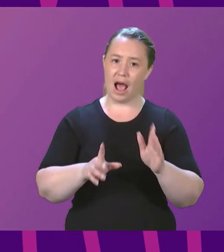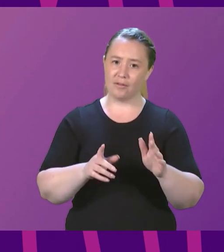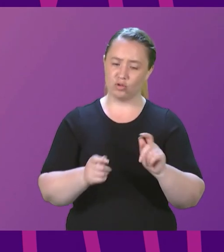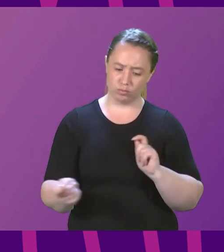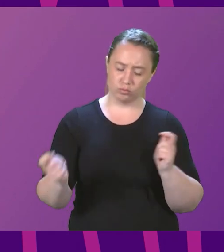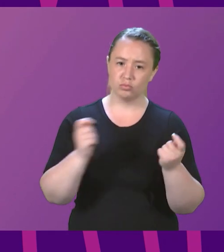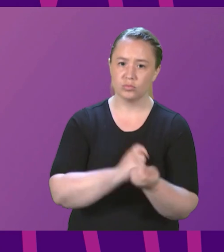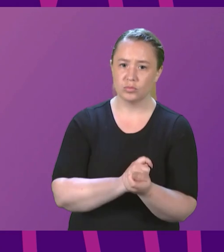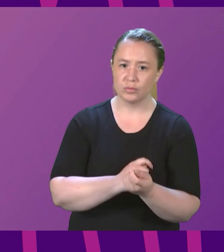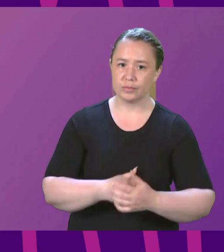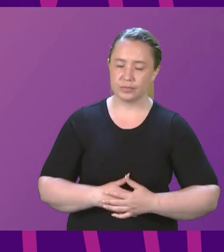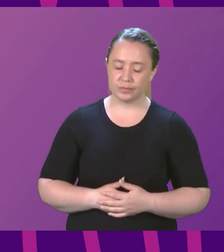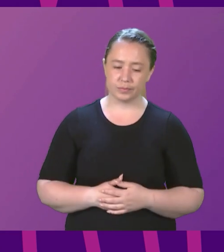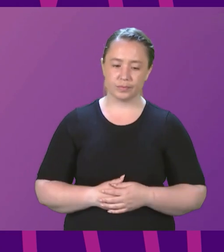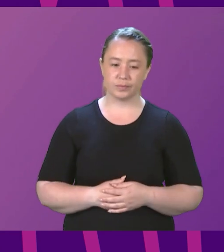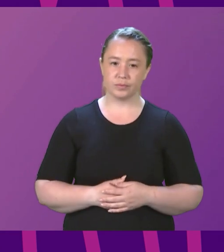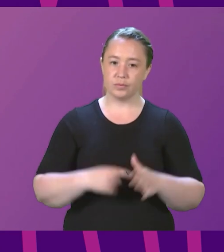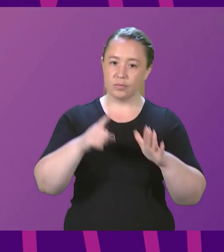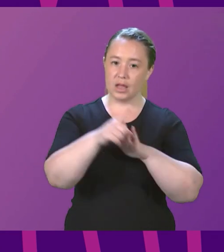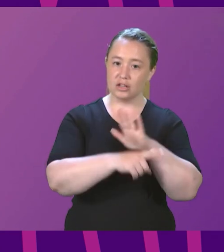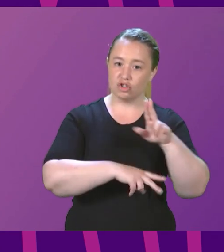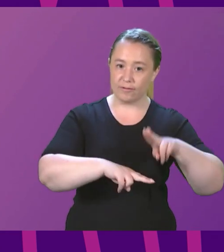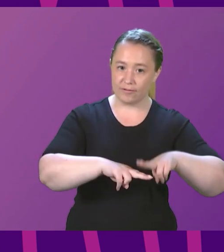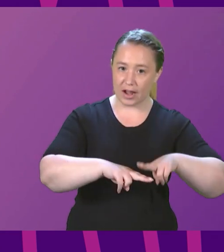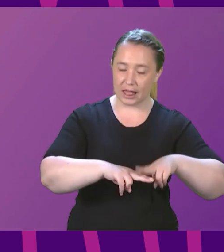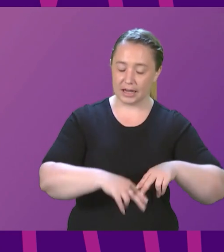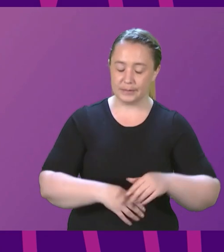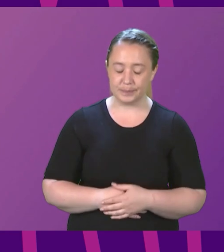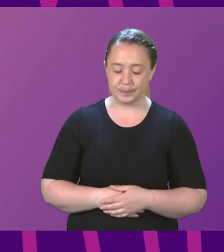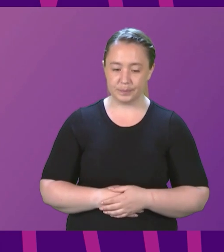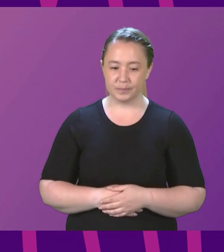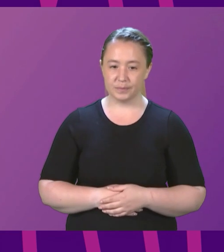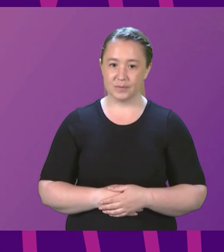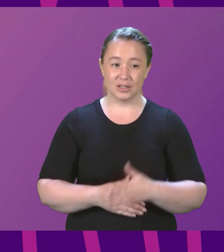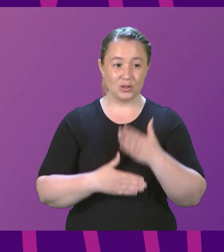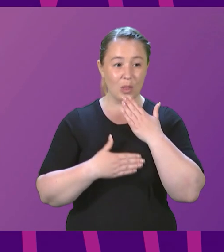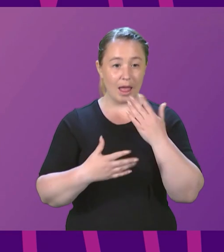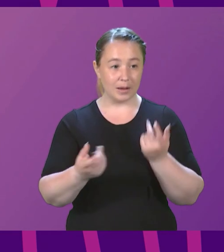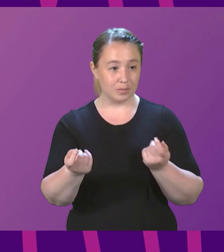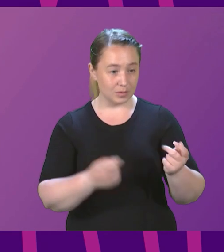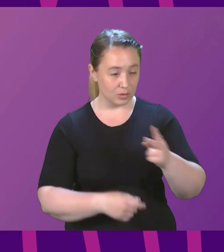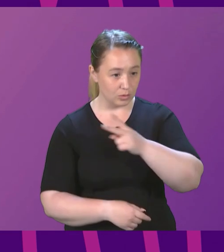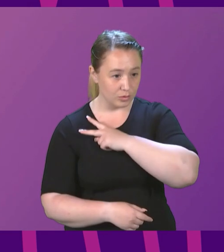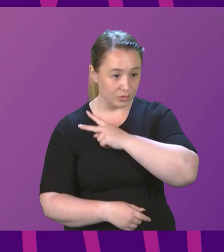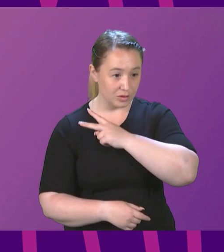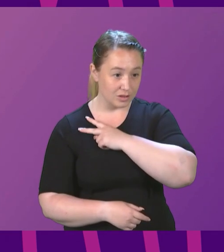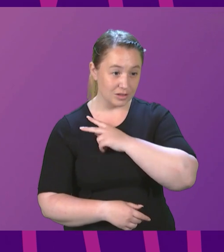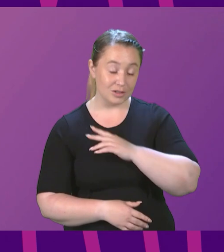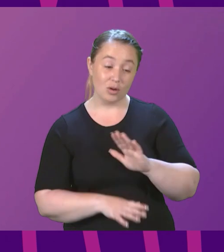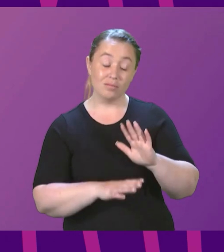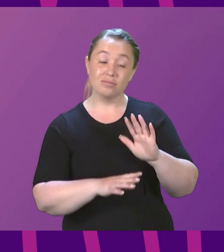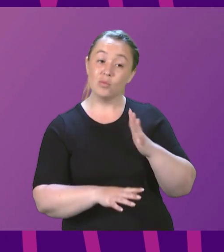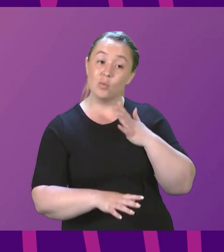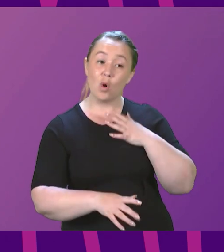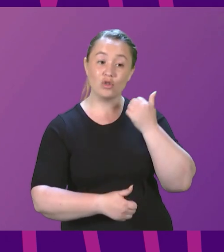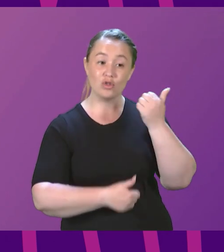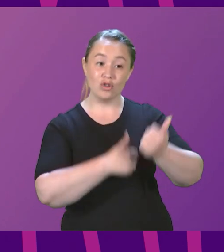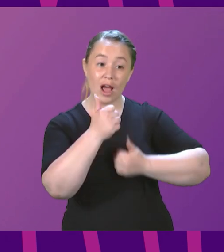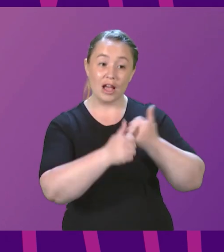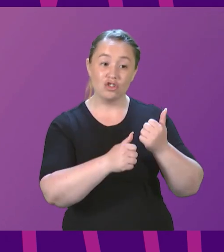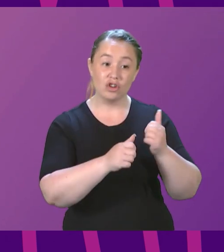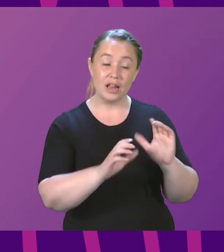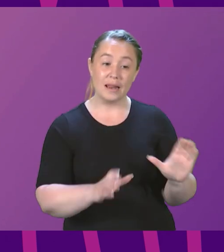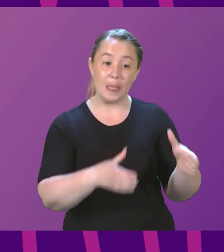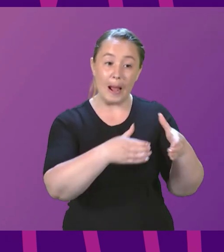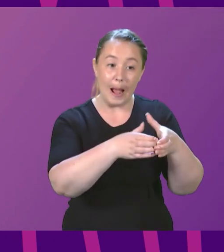to that. Jim Fairley to be followed by Pauline McNeill. Thank you very much, President and Officer. Can I first of all congratulate the First Minister and the Cabinet for